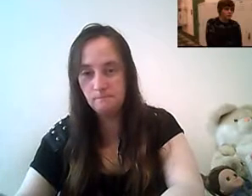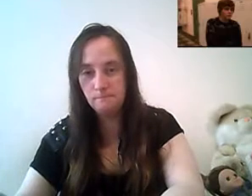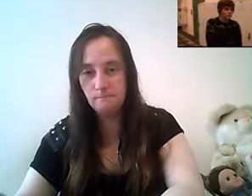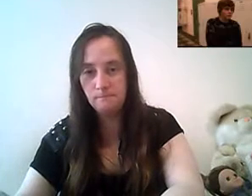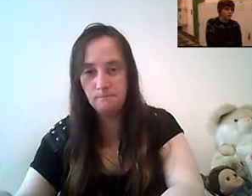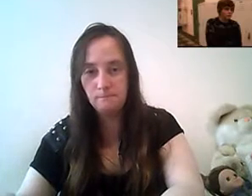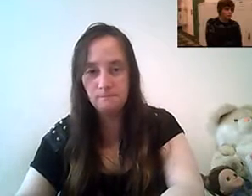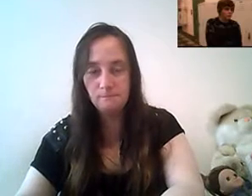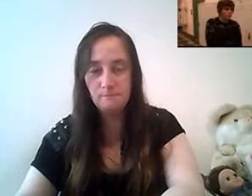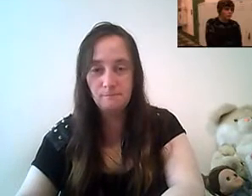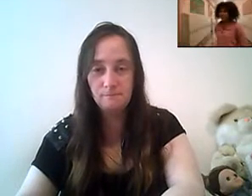what'd you guys do